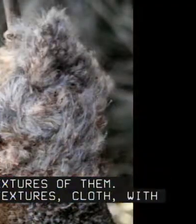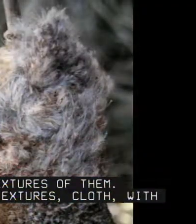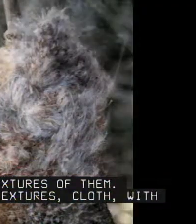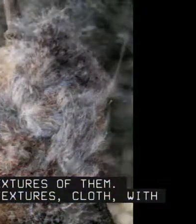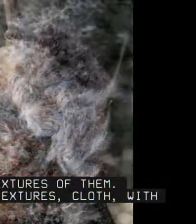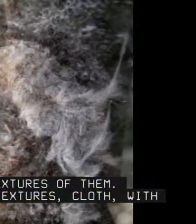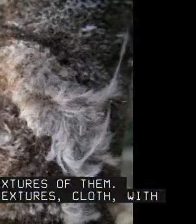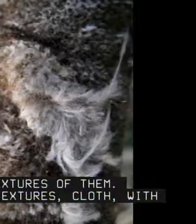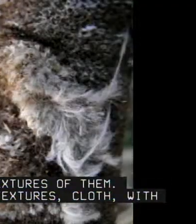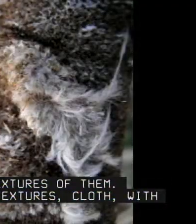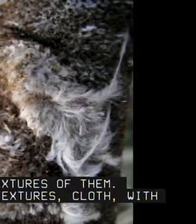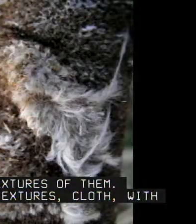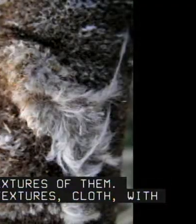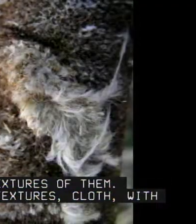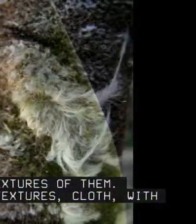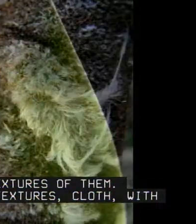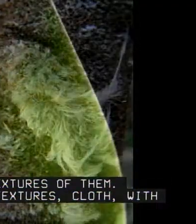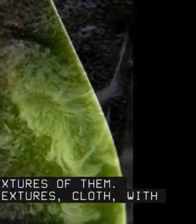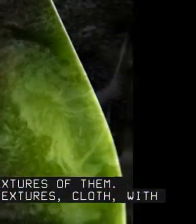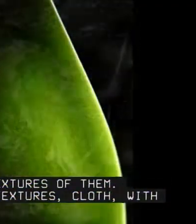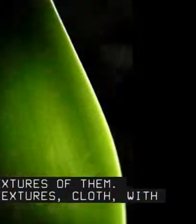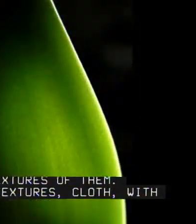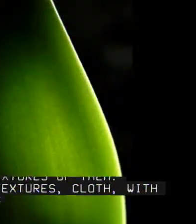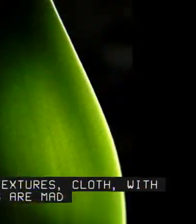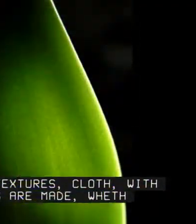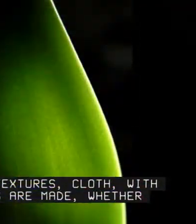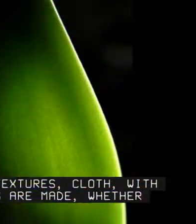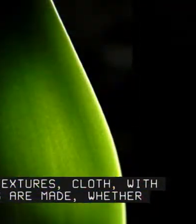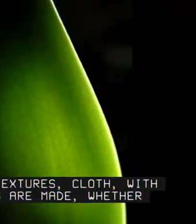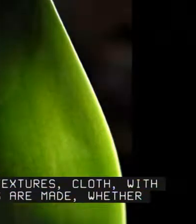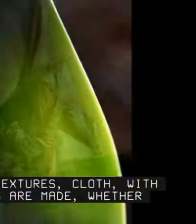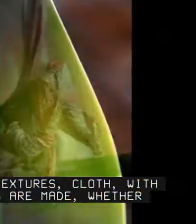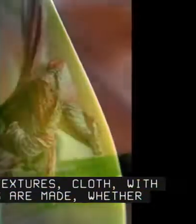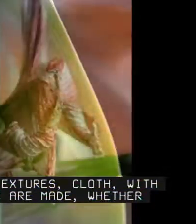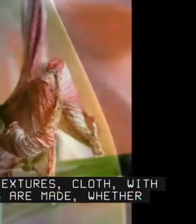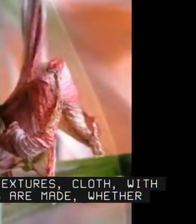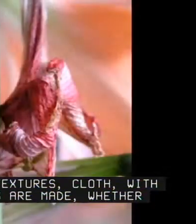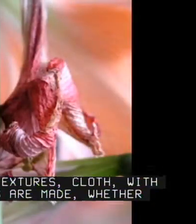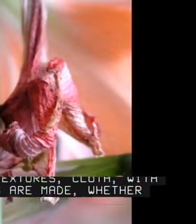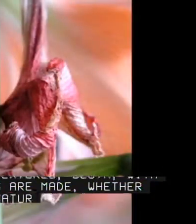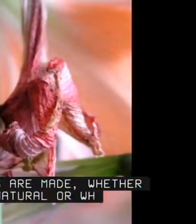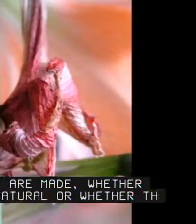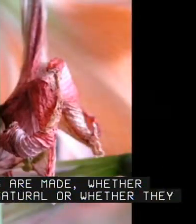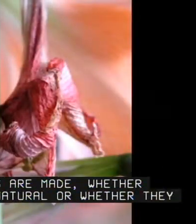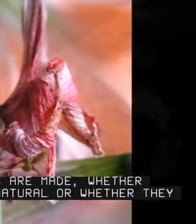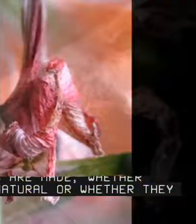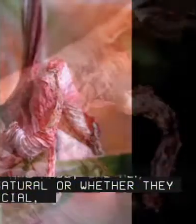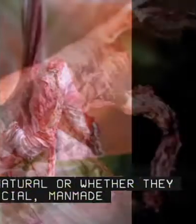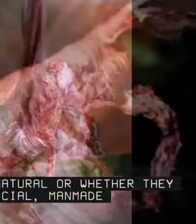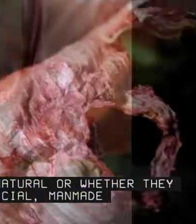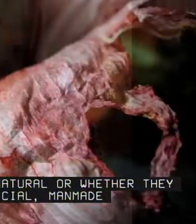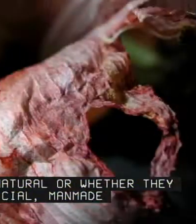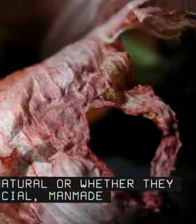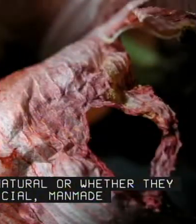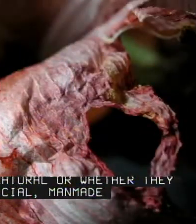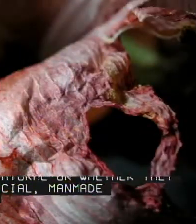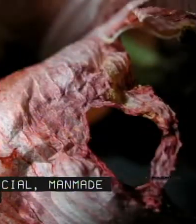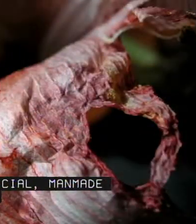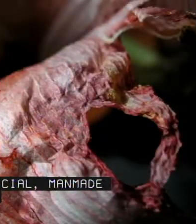Fabrics, textures, cloth, I'm fascinated with that aspect of things, how things are made, whether they're natural or whether they're artificial, man